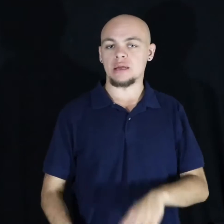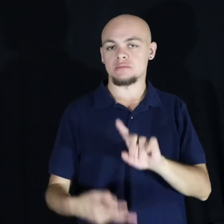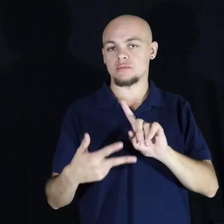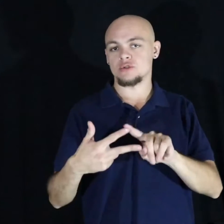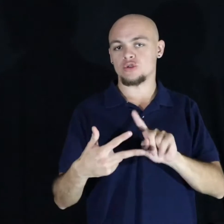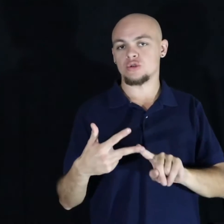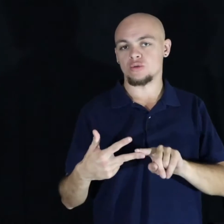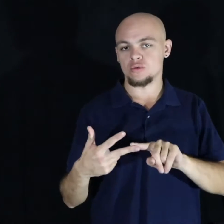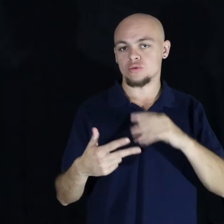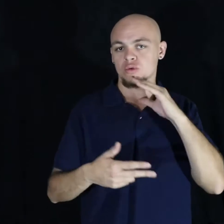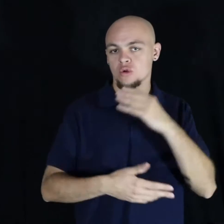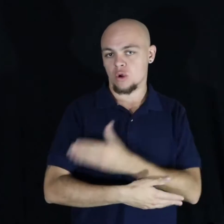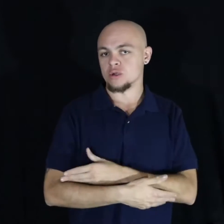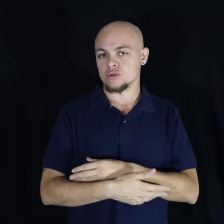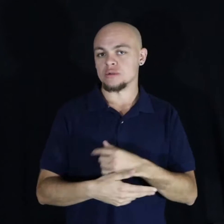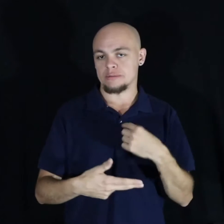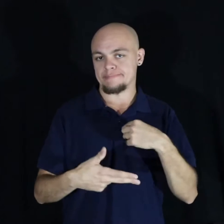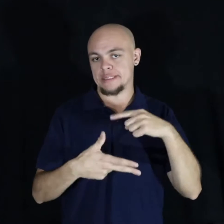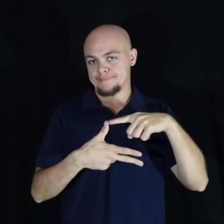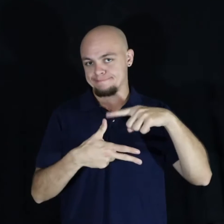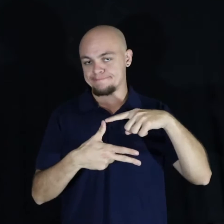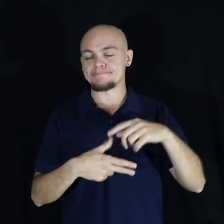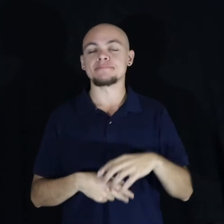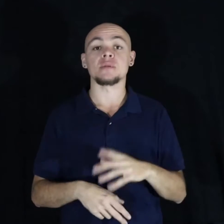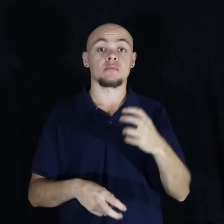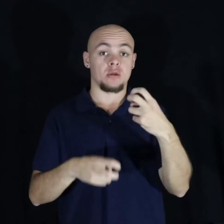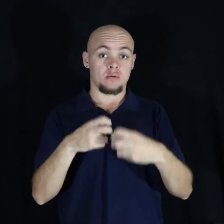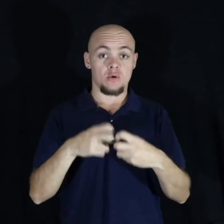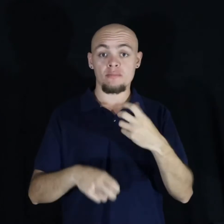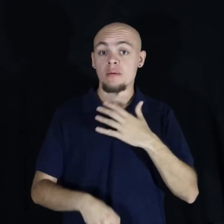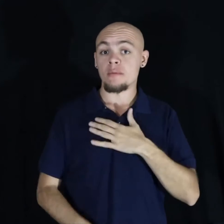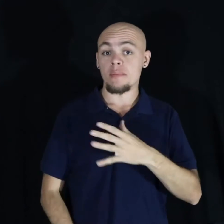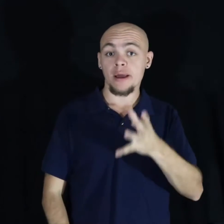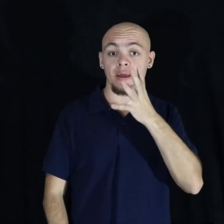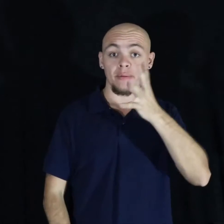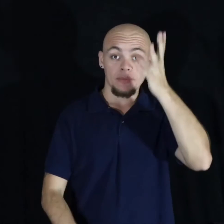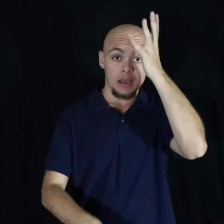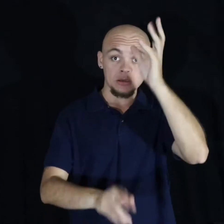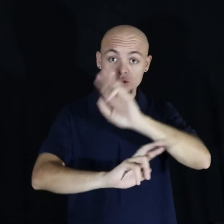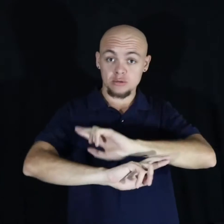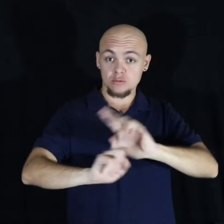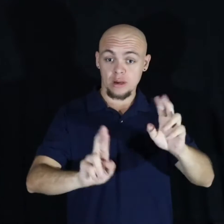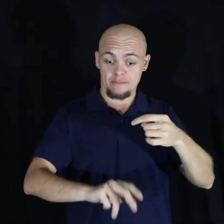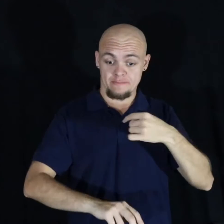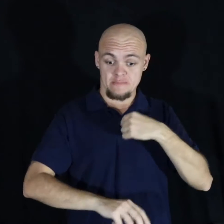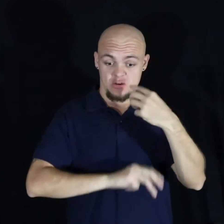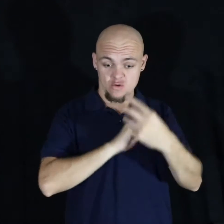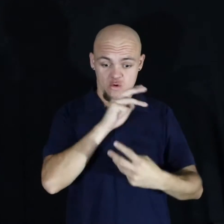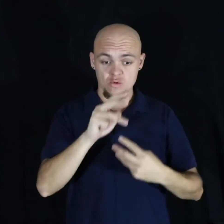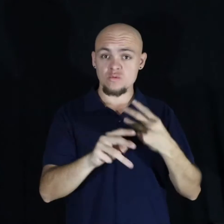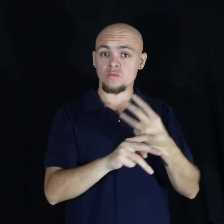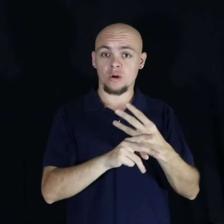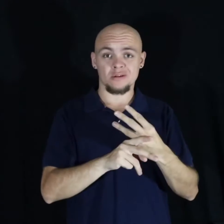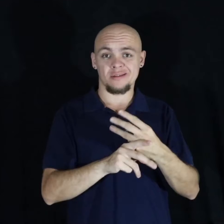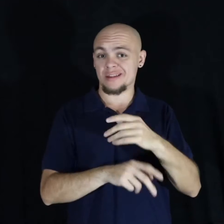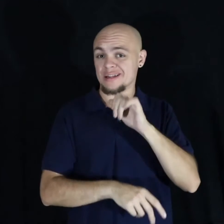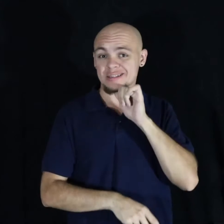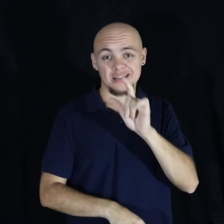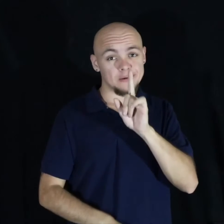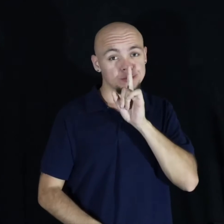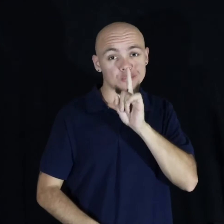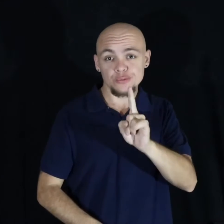But here's the problem. My parents prepared me for a world that no longer exists.